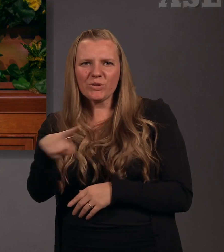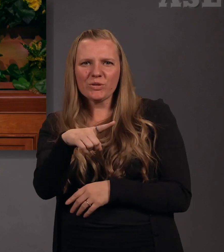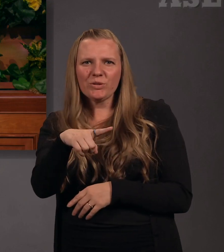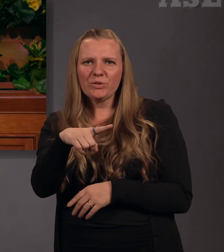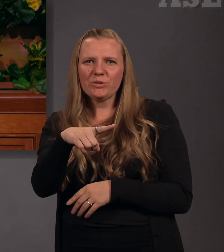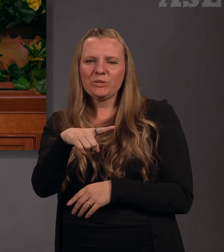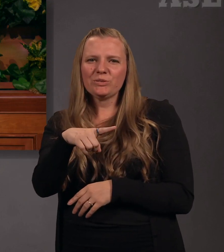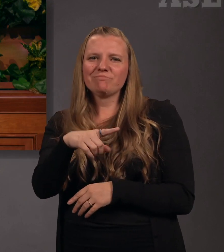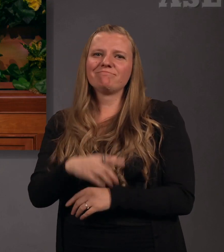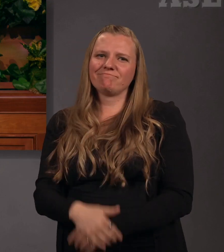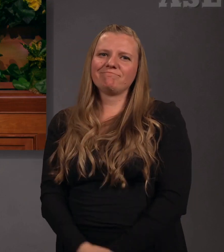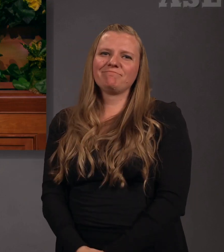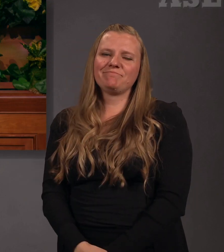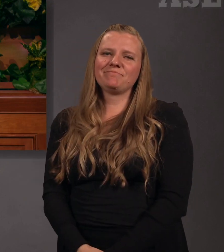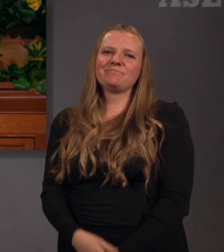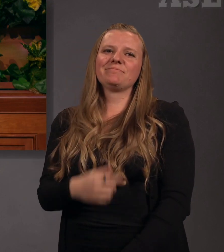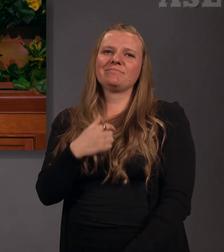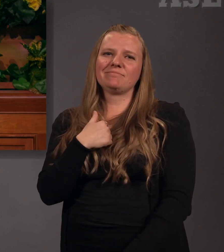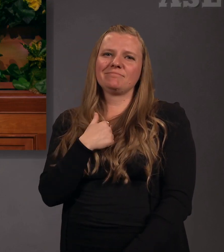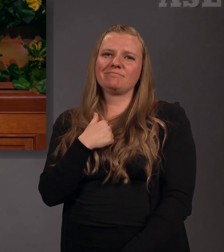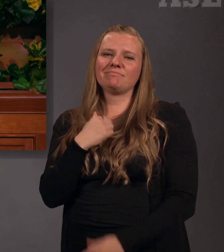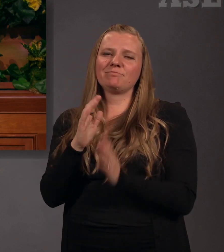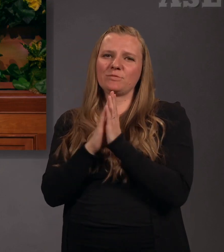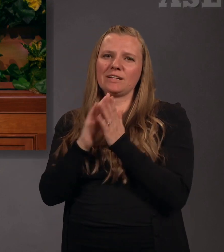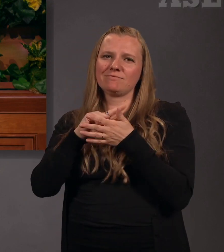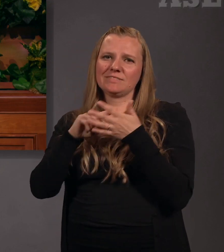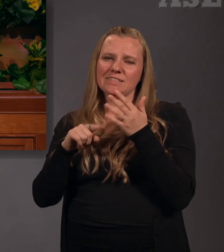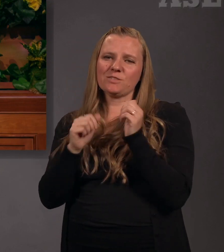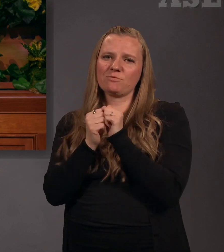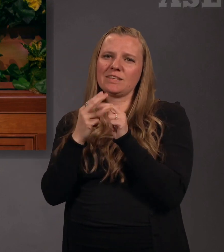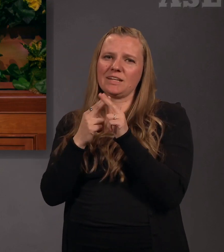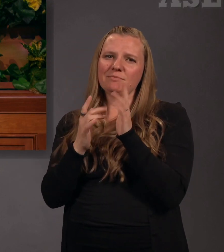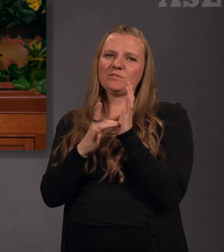in turn has for you. In the name of Jesus Christ, amen.